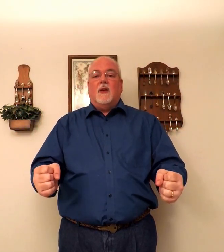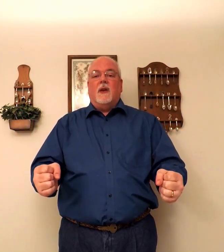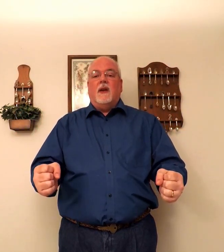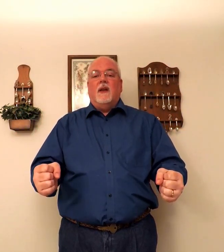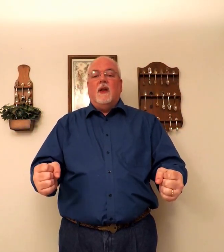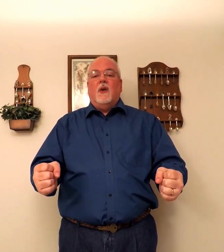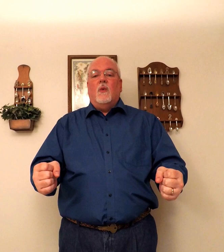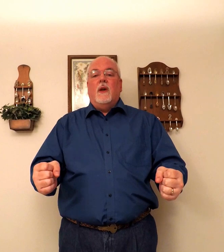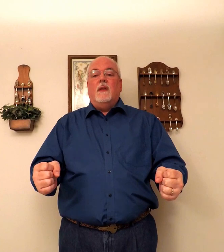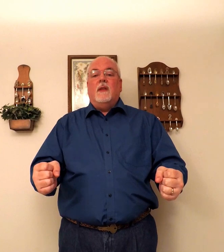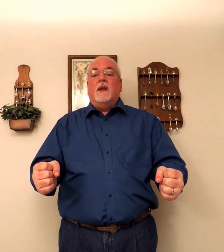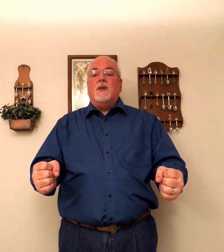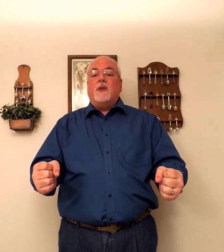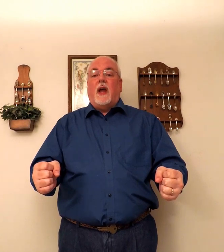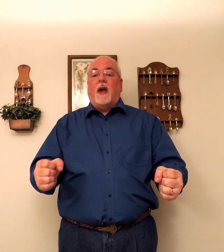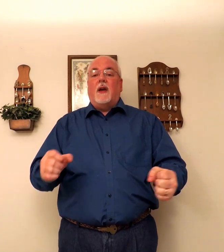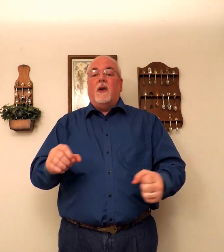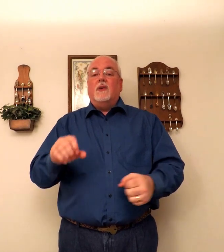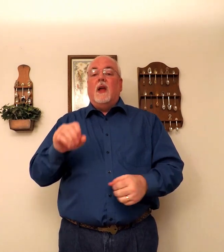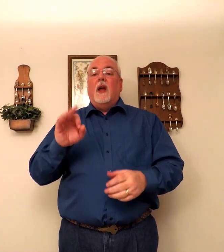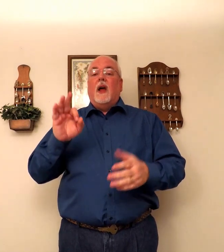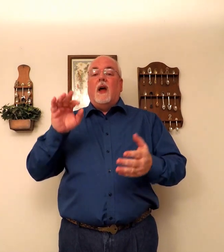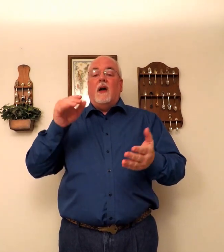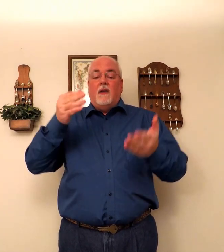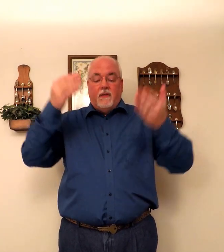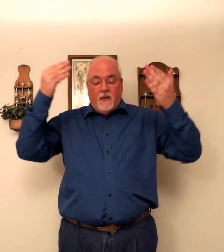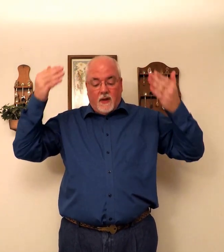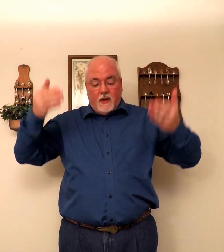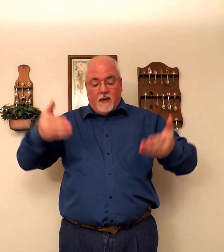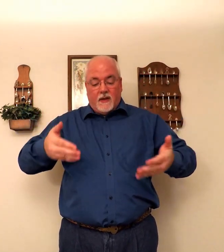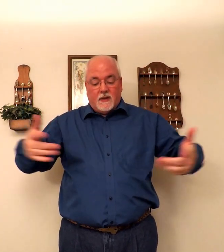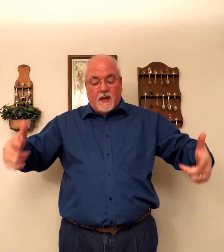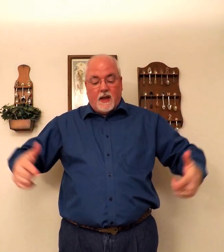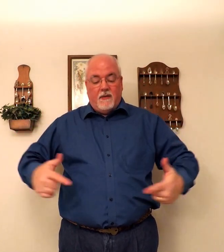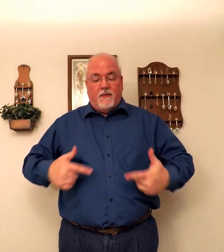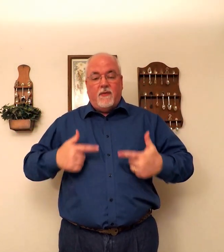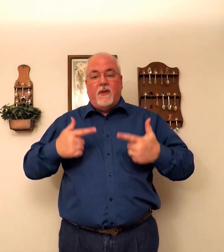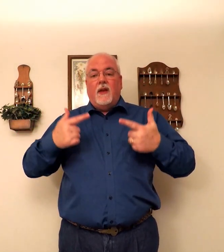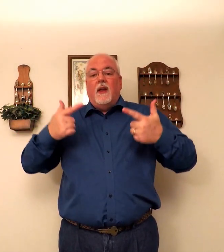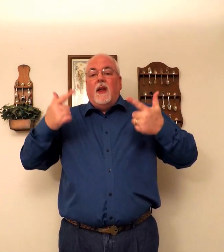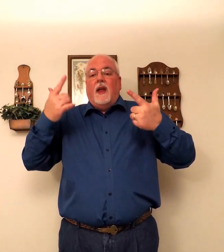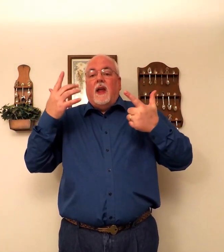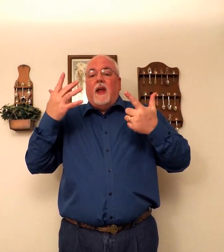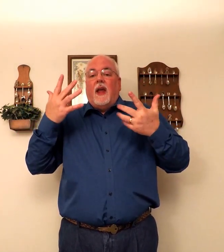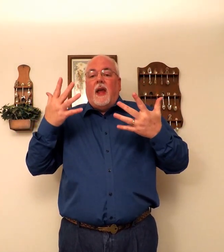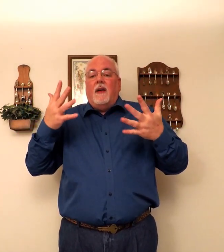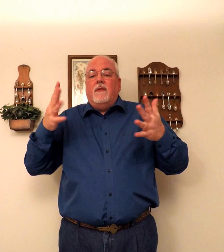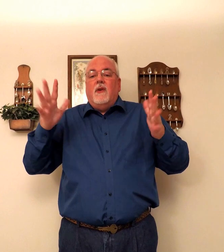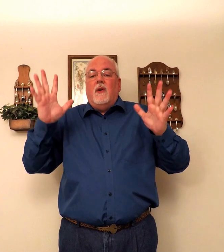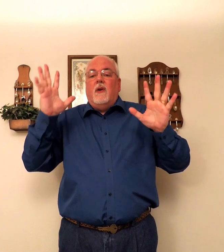Okay? When the shadows of this life have gone.